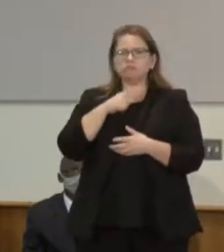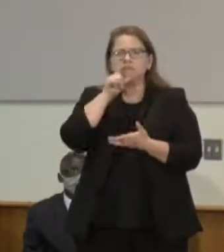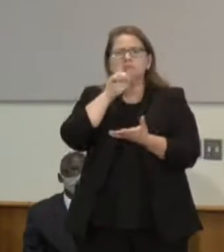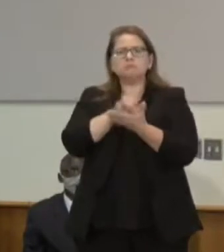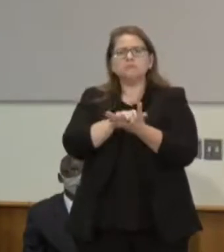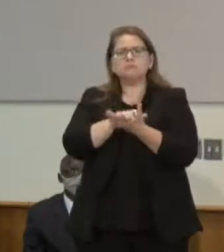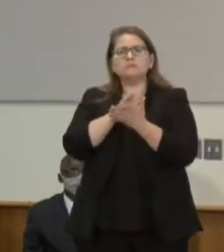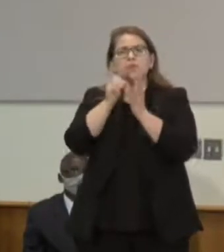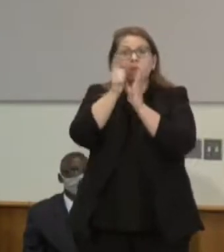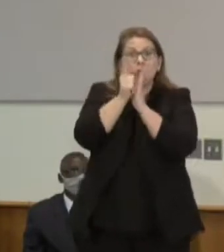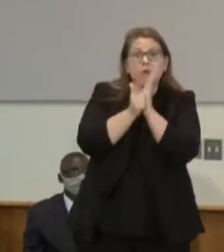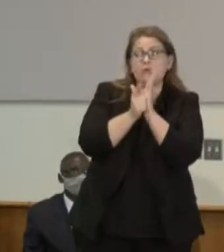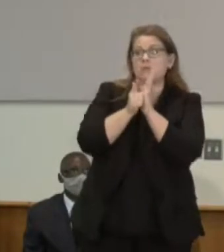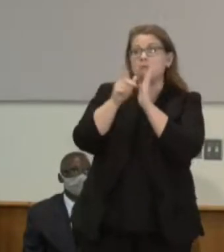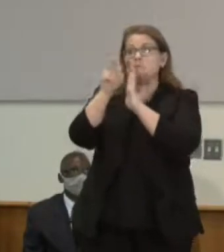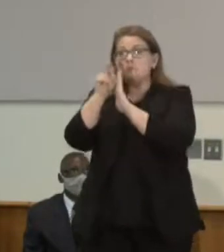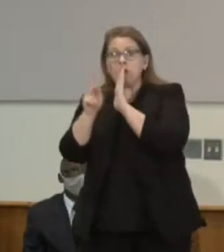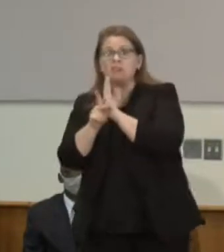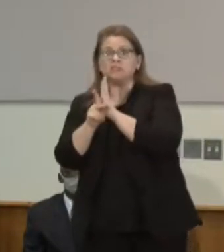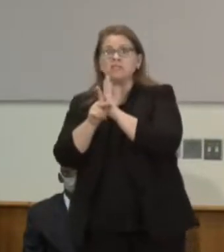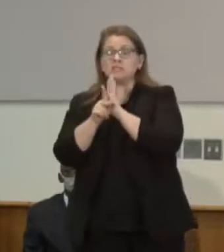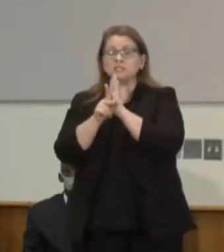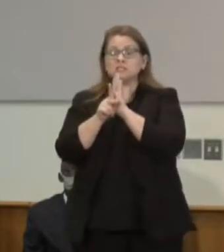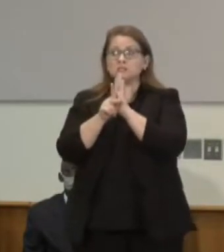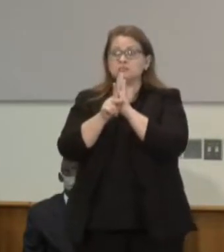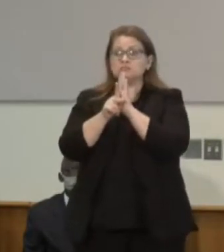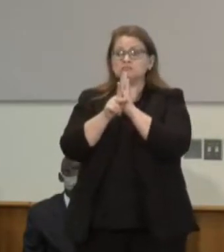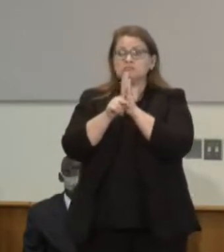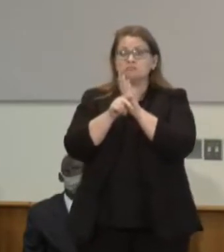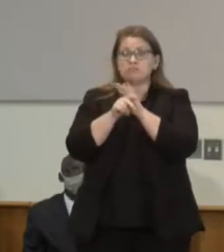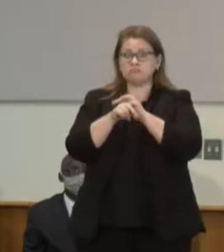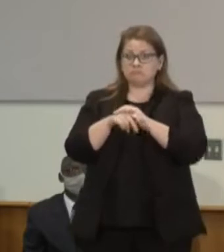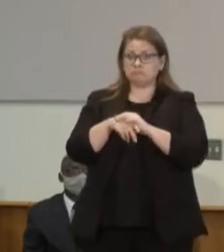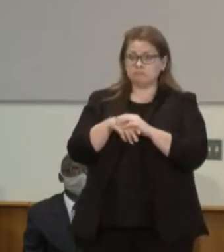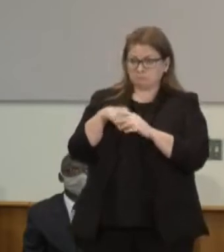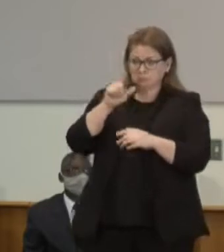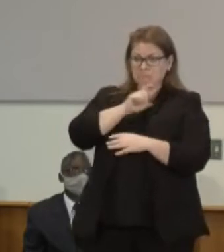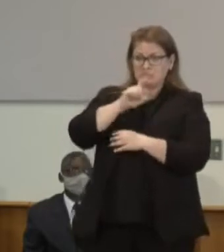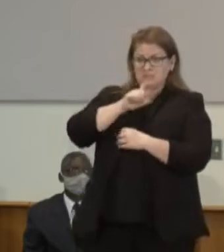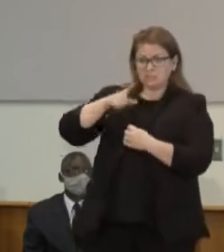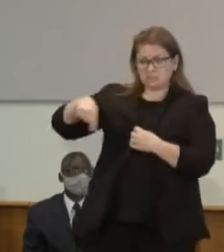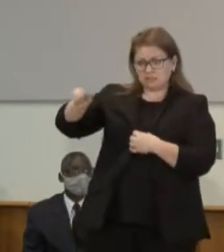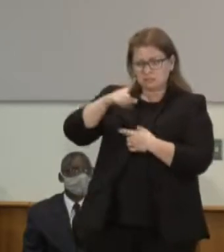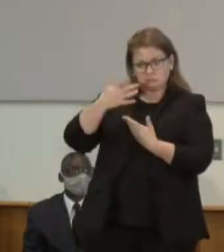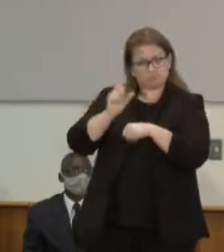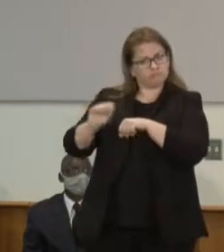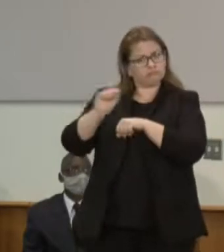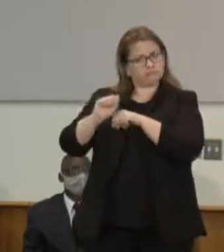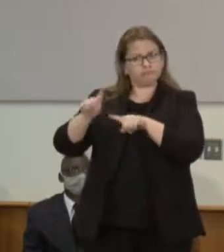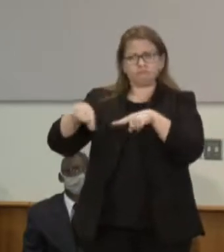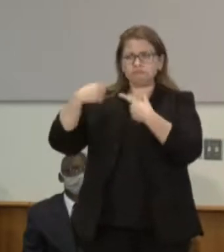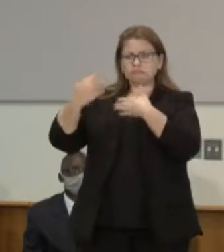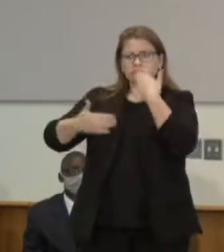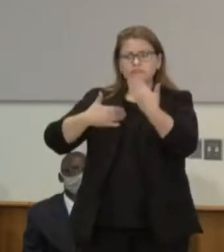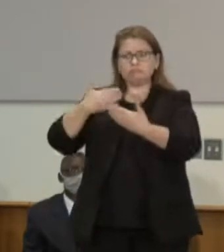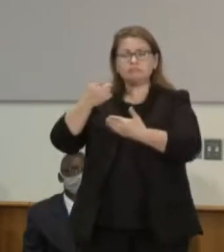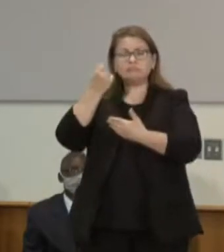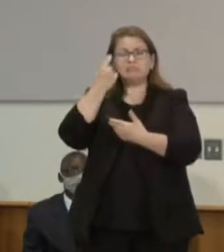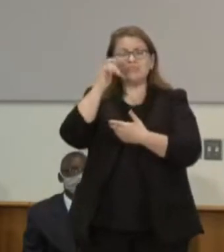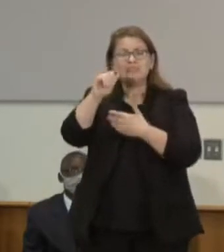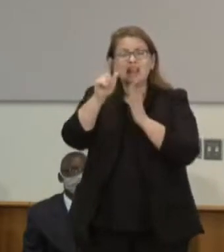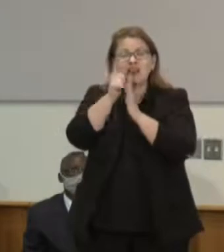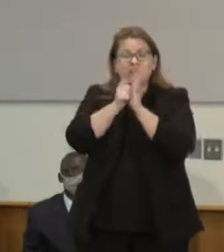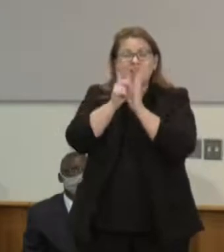had our police officers working under that protects our police officers when bad